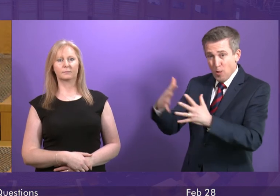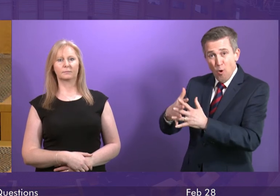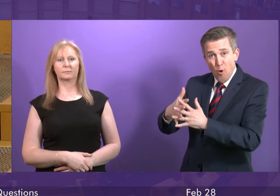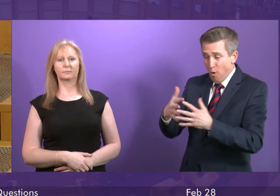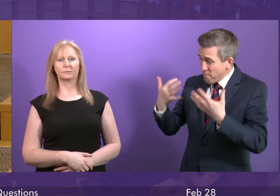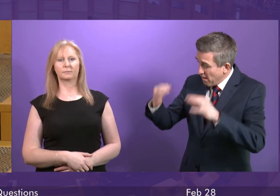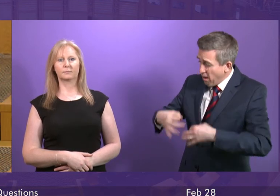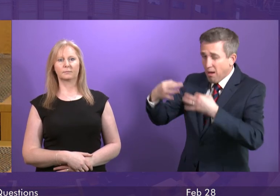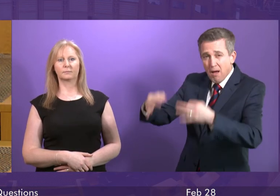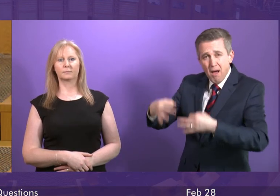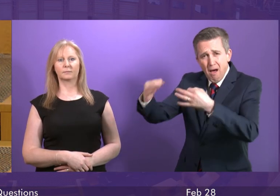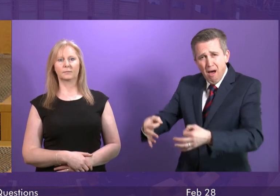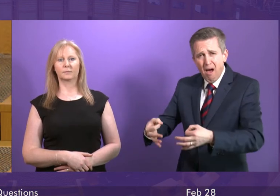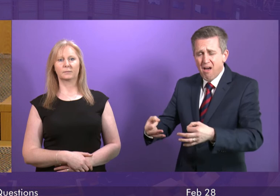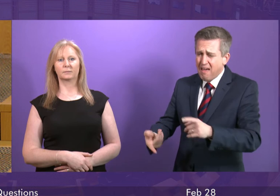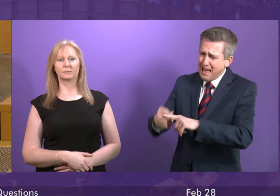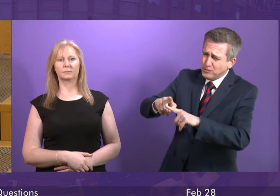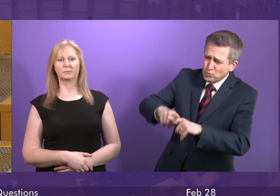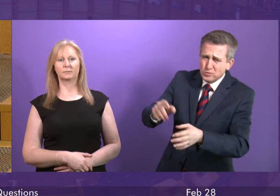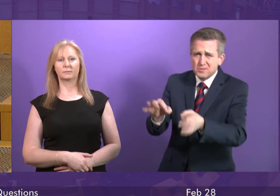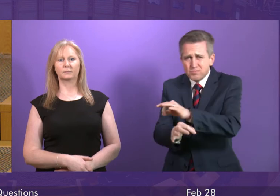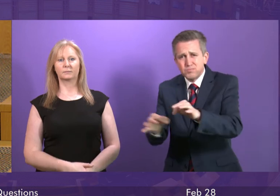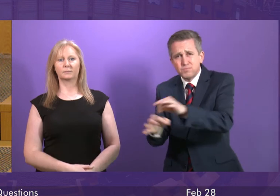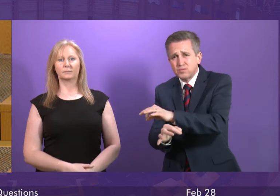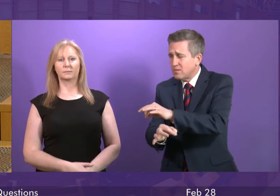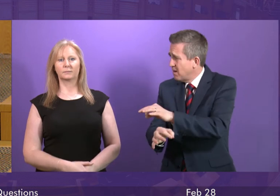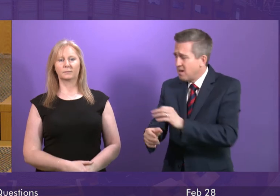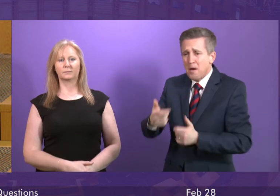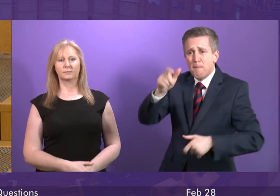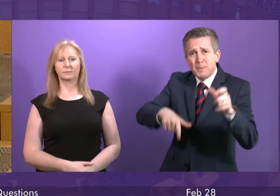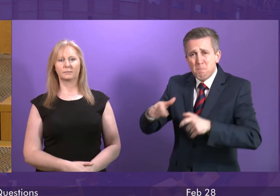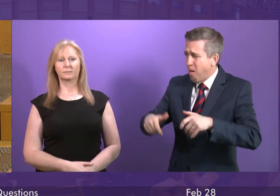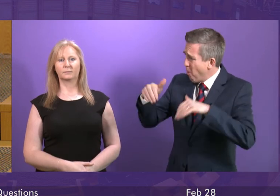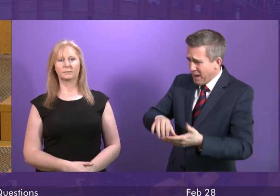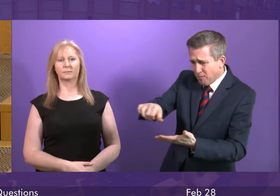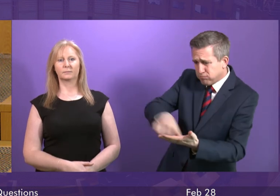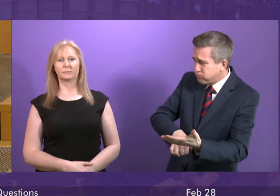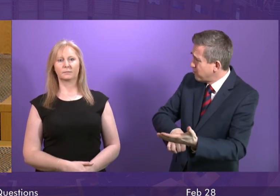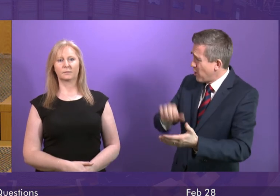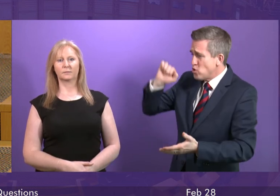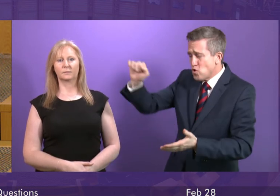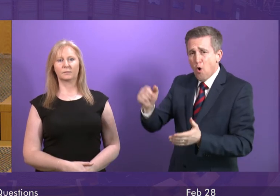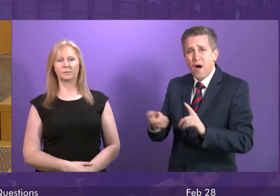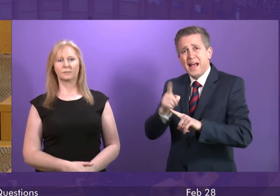of excuses just like that. It seems the longer that people have to wait, the bigger the excuses from this First Minister.